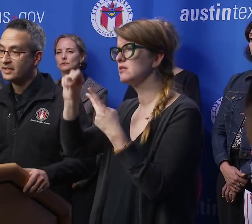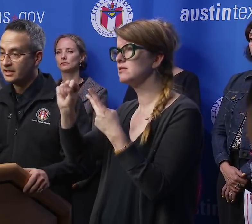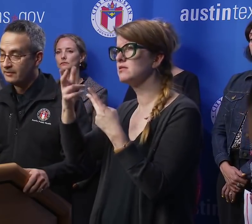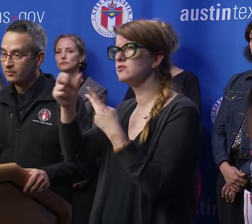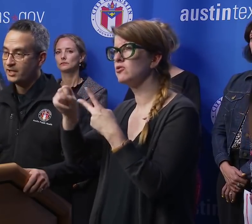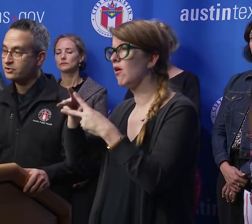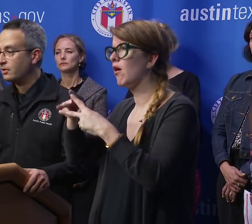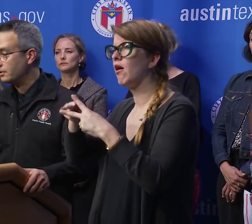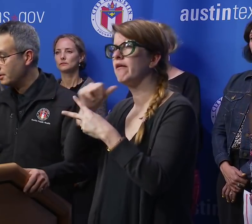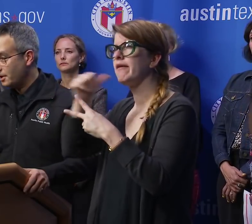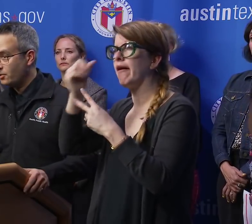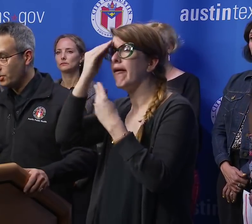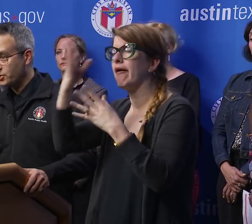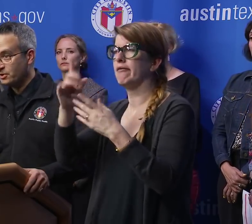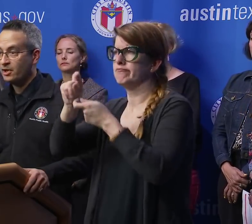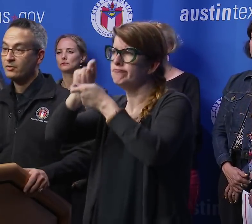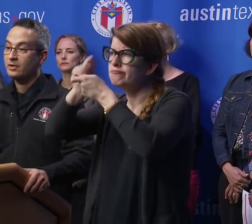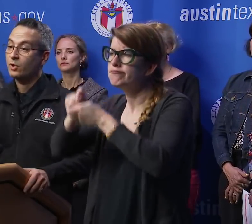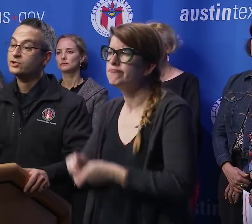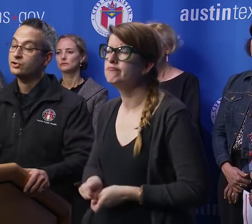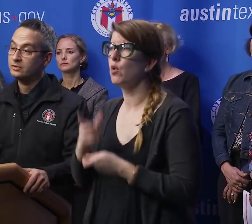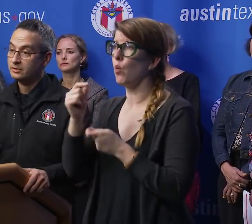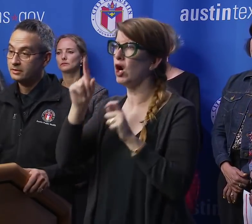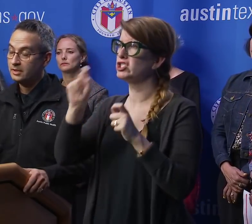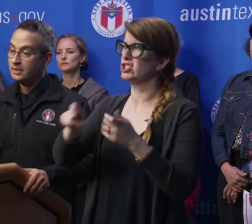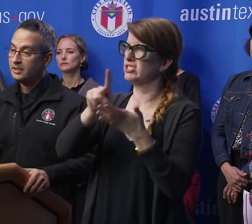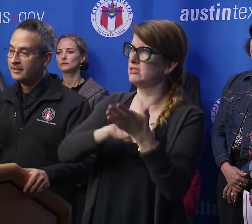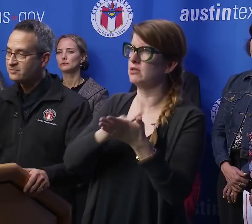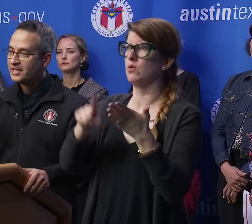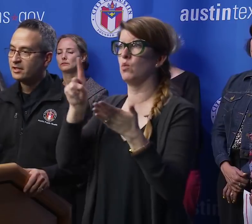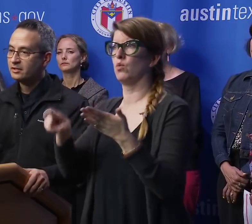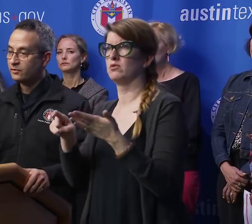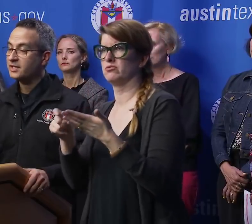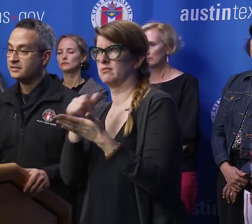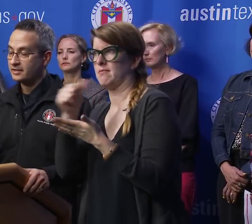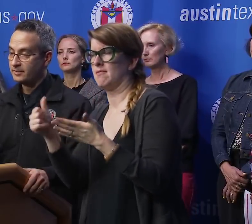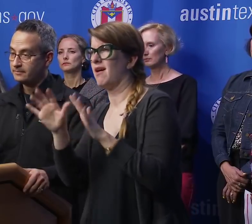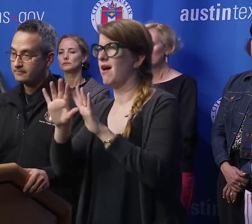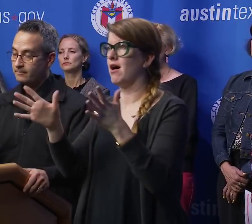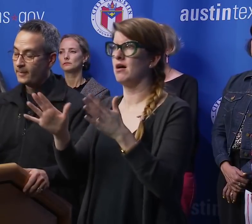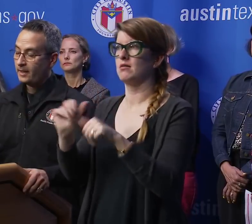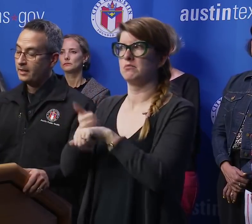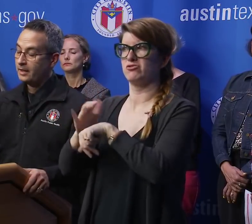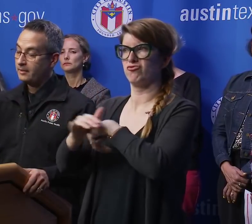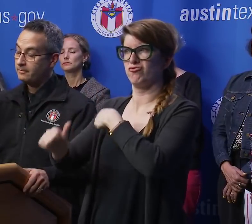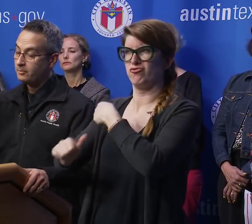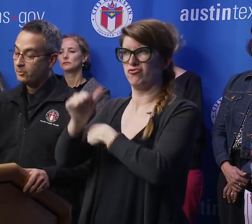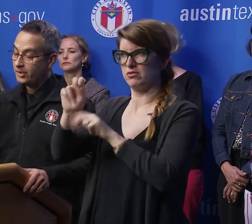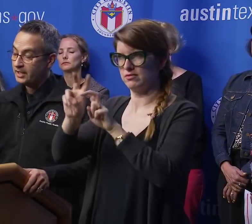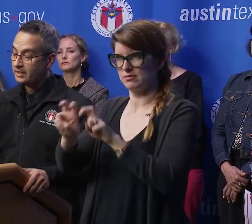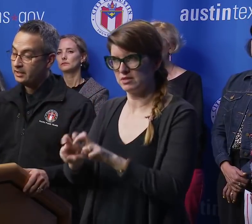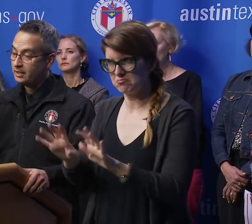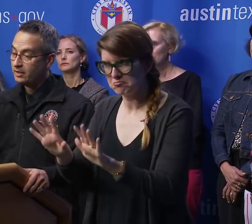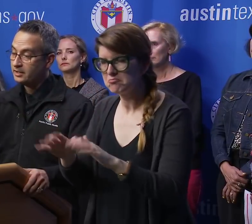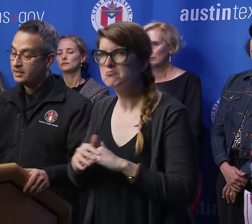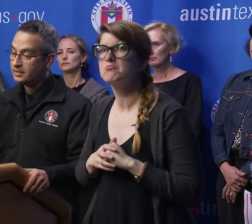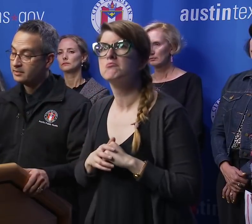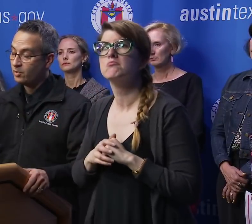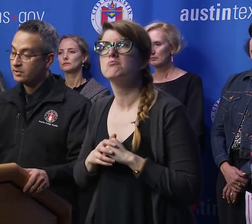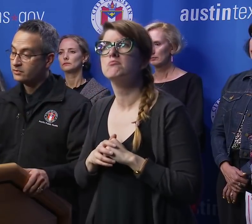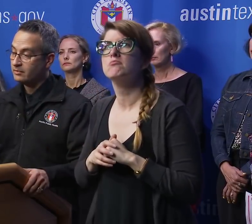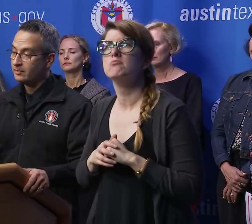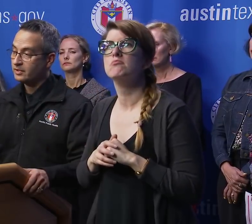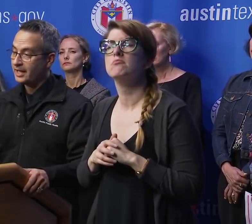specific information on what should go and what shouldn't. That's based on a threat assessment. But, you know,